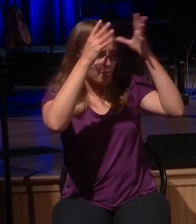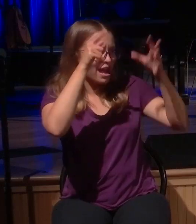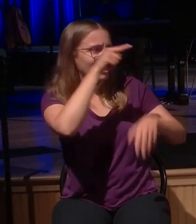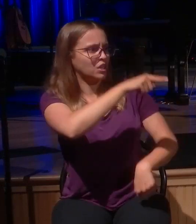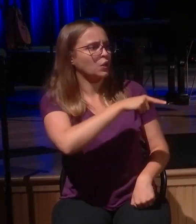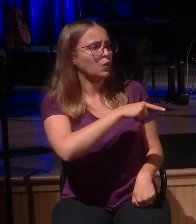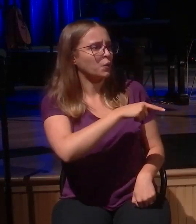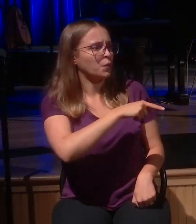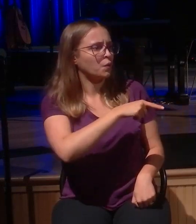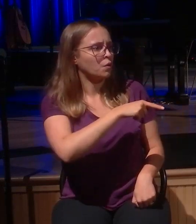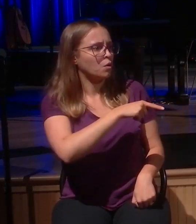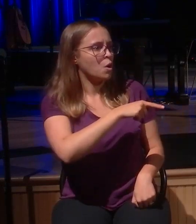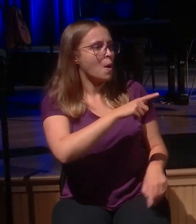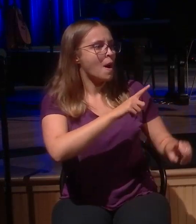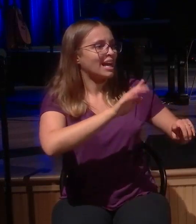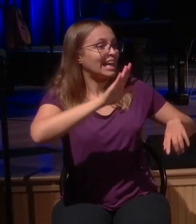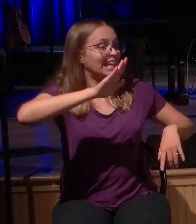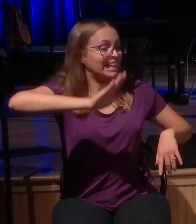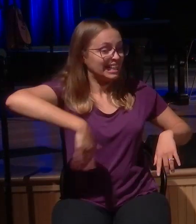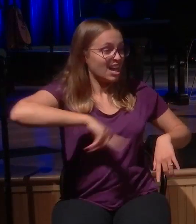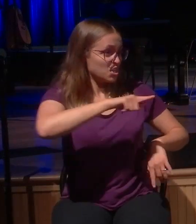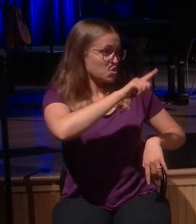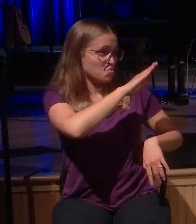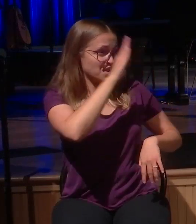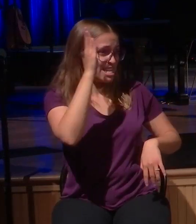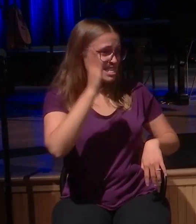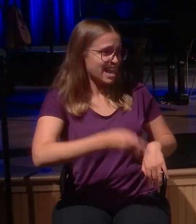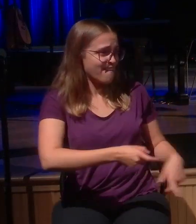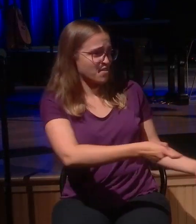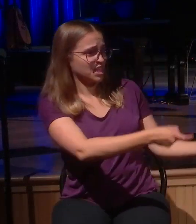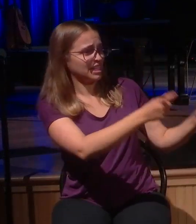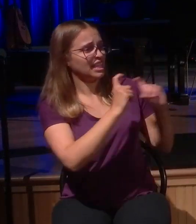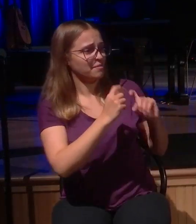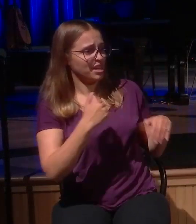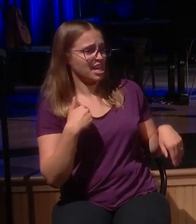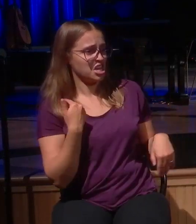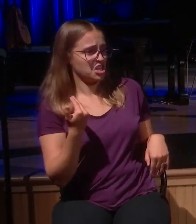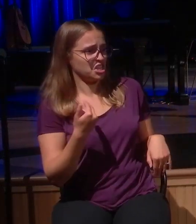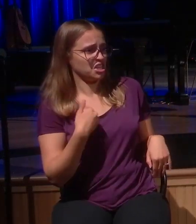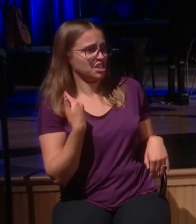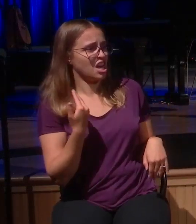never gave me a young goat that I might celebrate with my friends. After all I deserve.